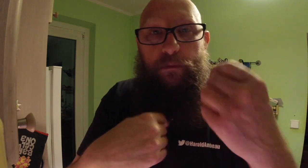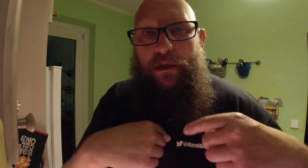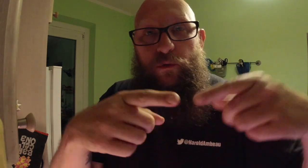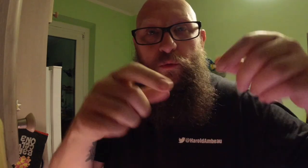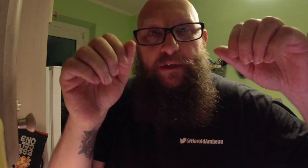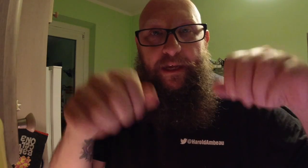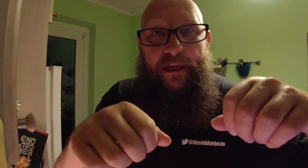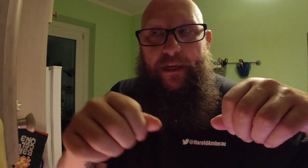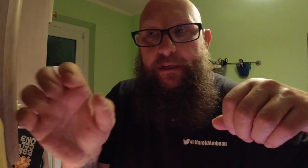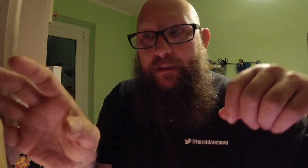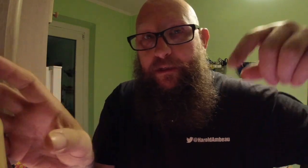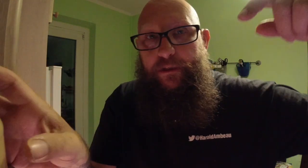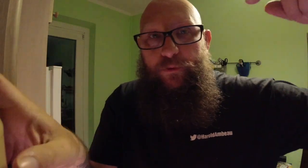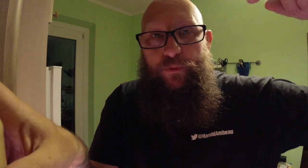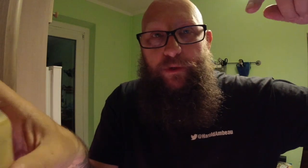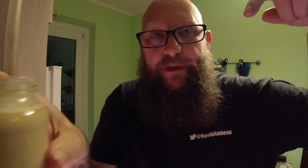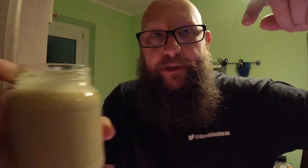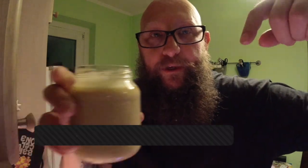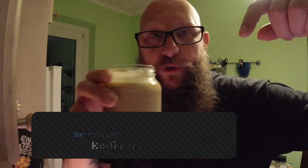me, you can. Right here.